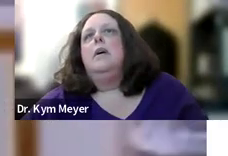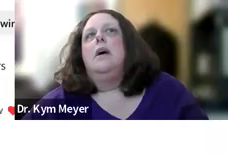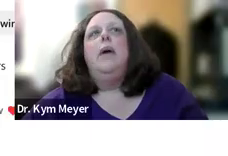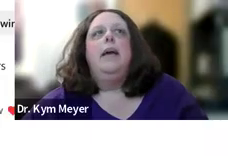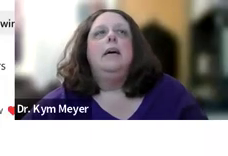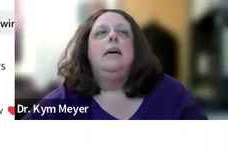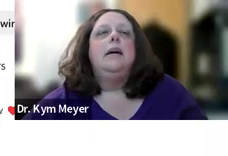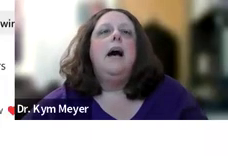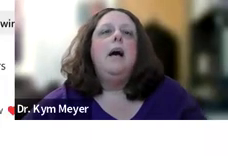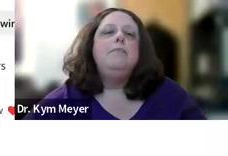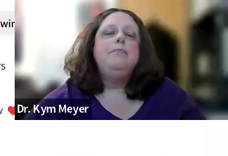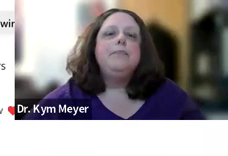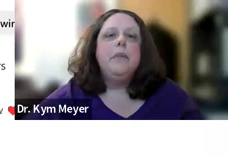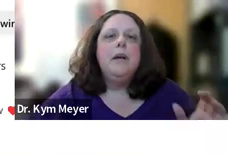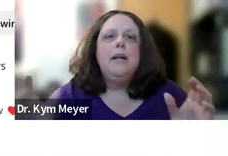Okay.